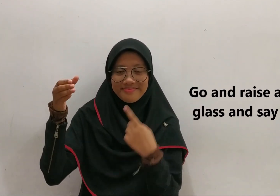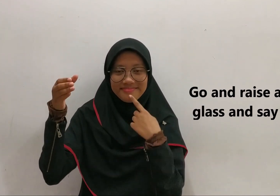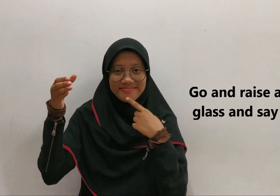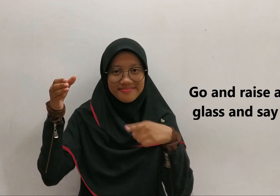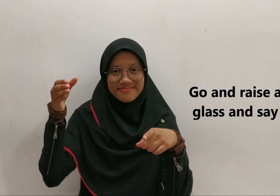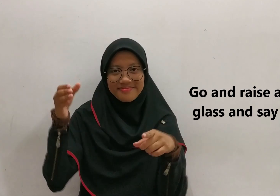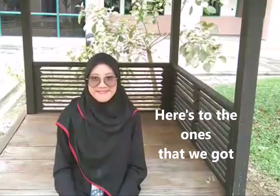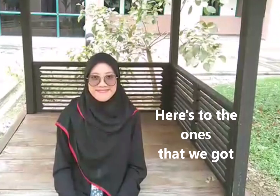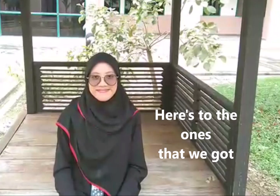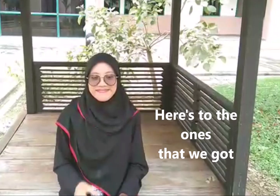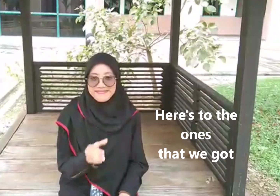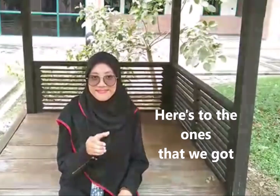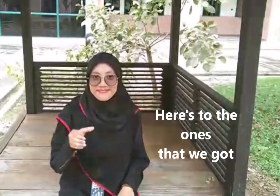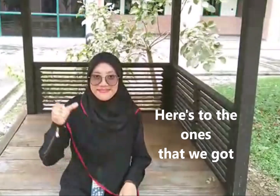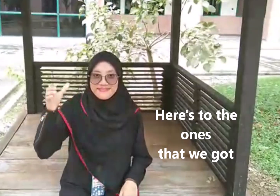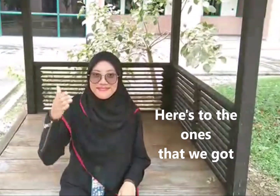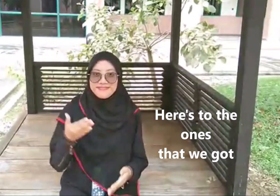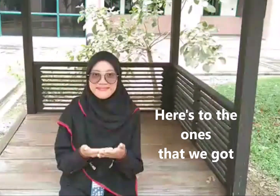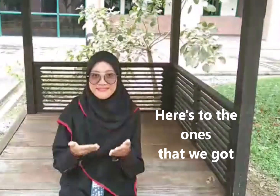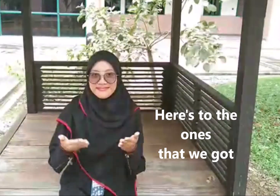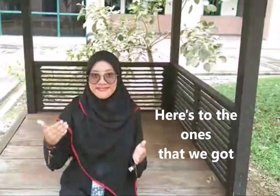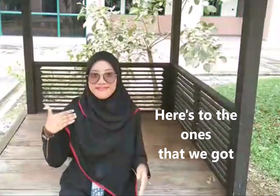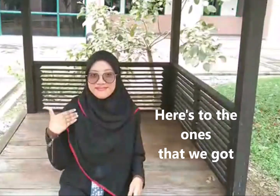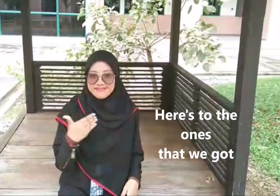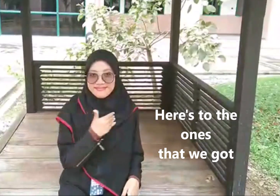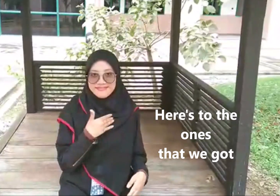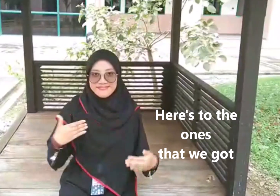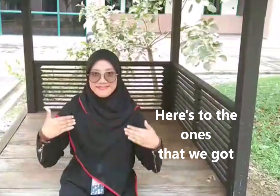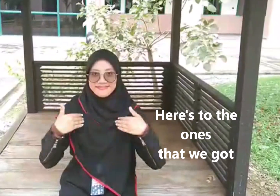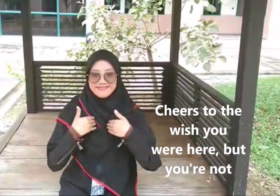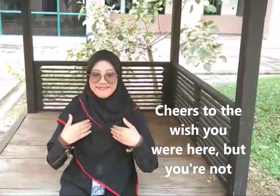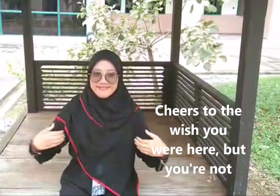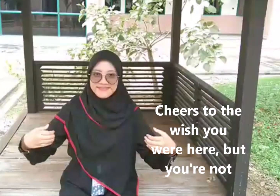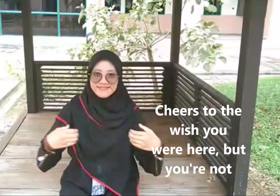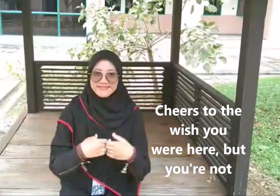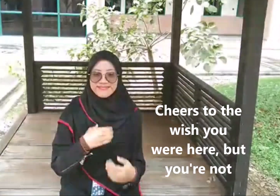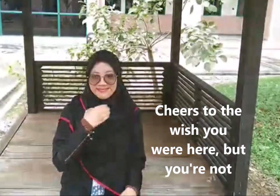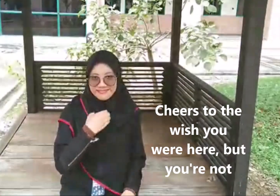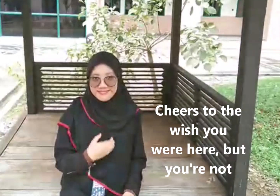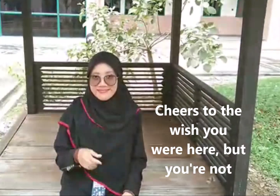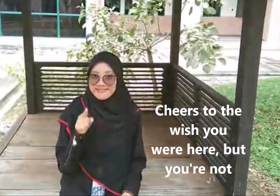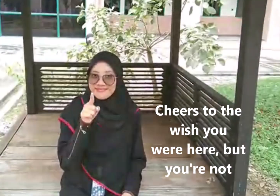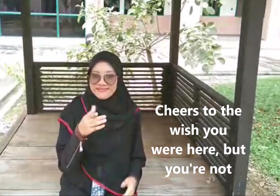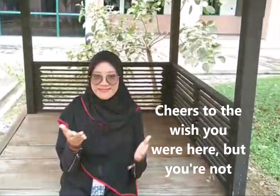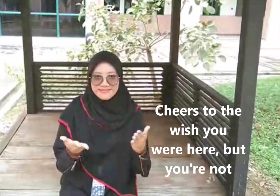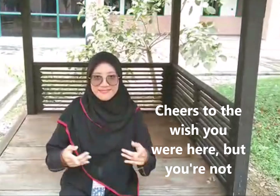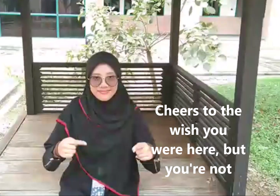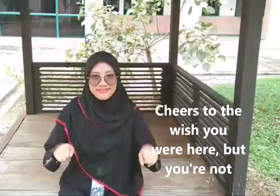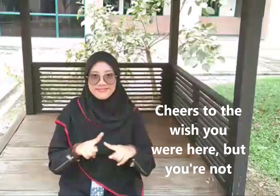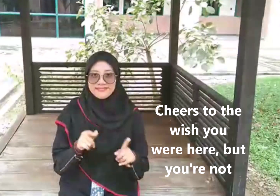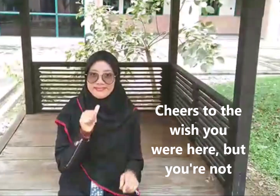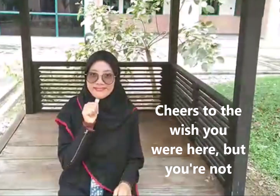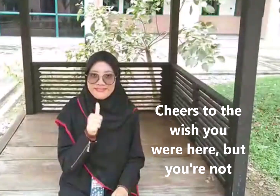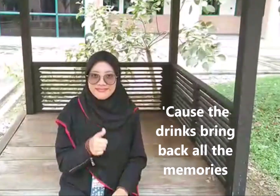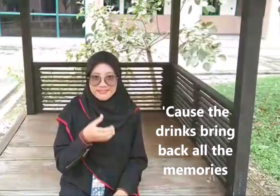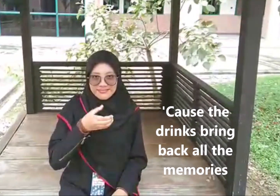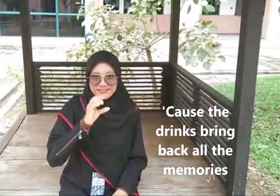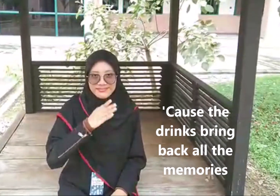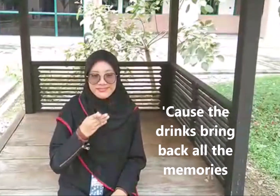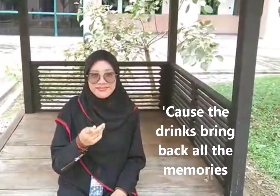and say Here's to the ones that we got Cheers to the wish you were here with your night Cause the dreams bring back